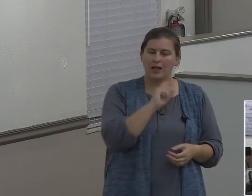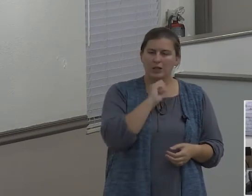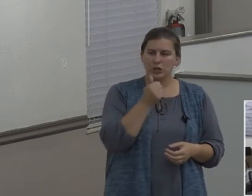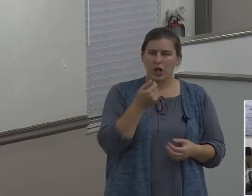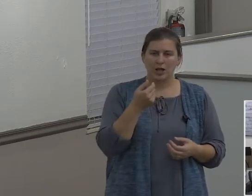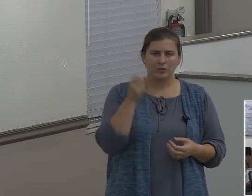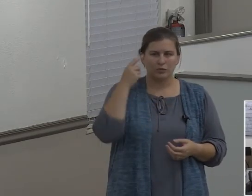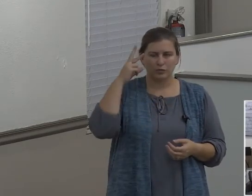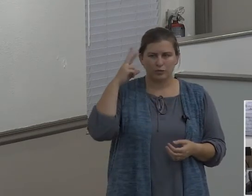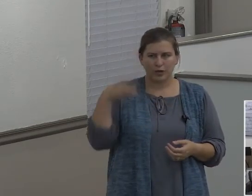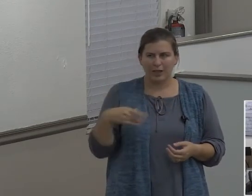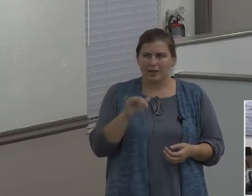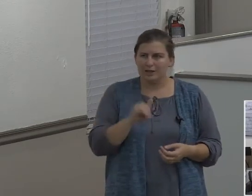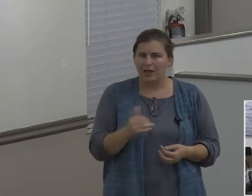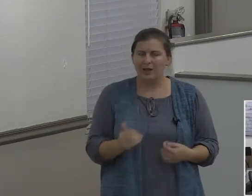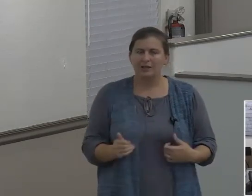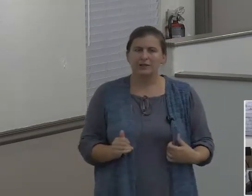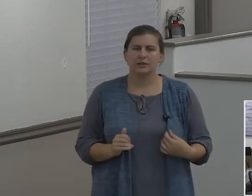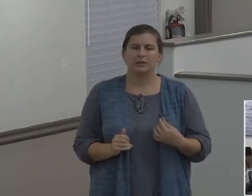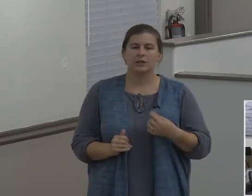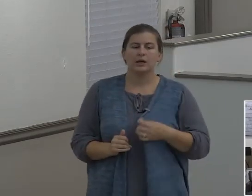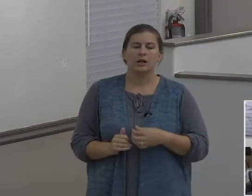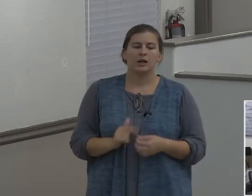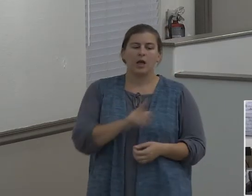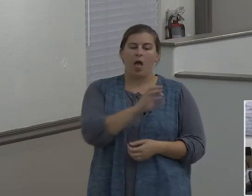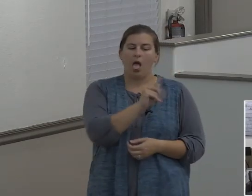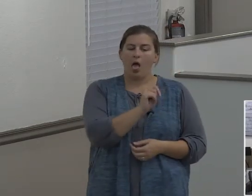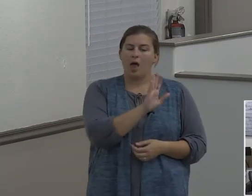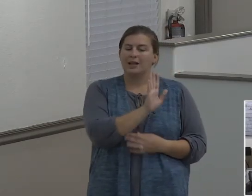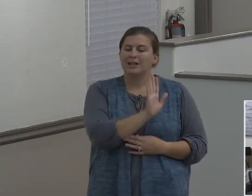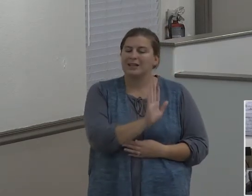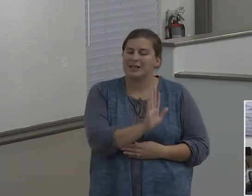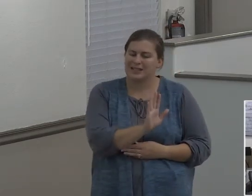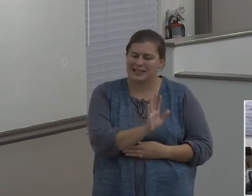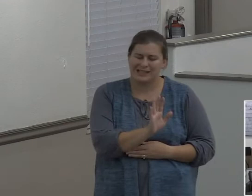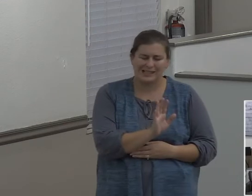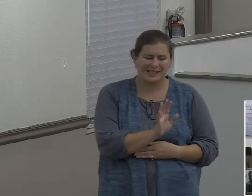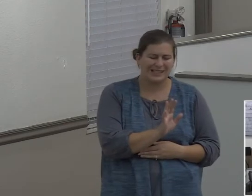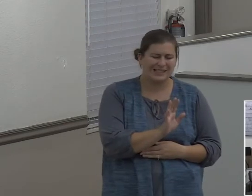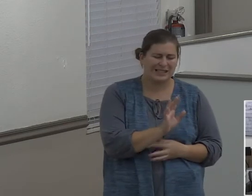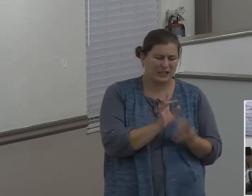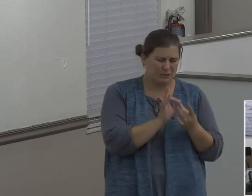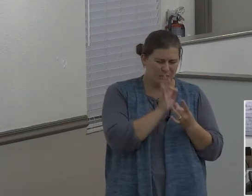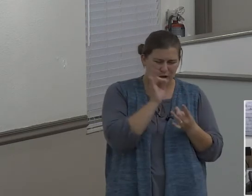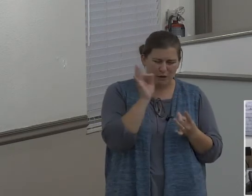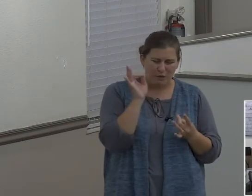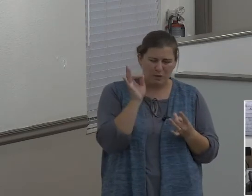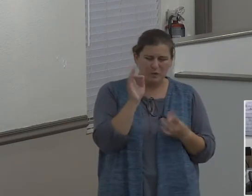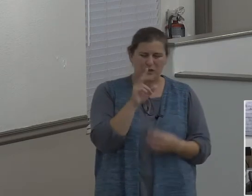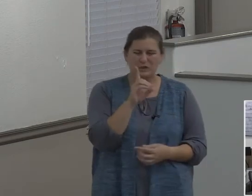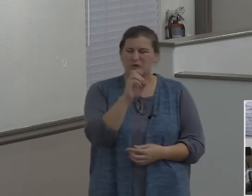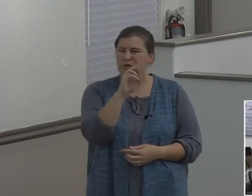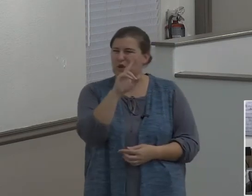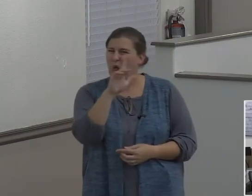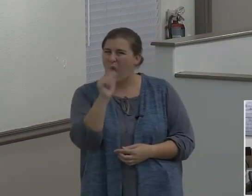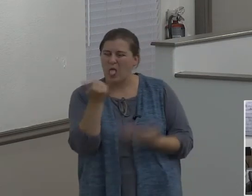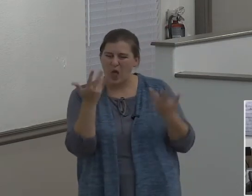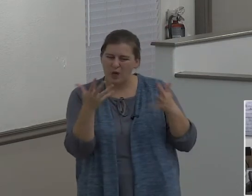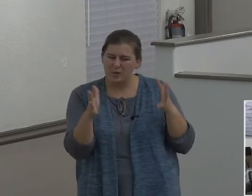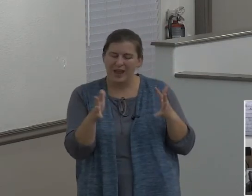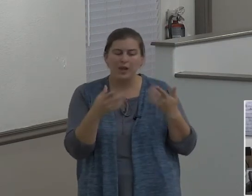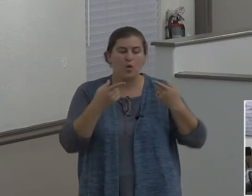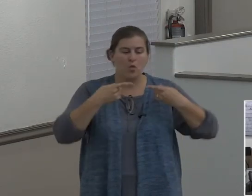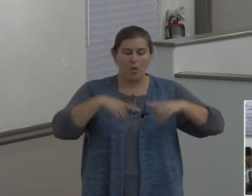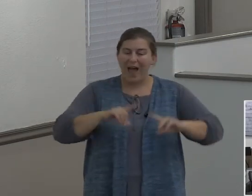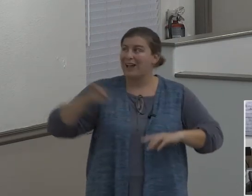When his worldliness already had him so spiritually dull, that when he was being chastened by the Lord,